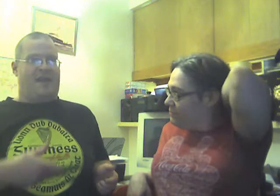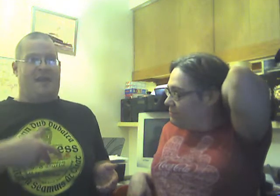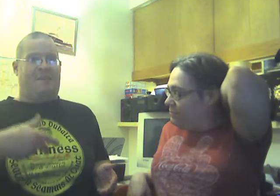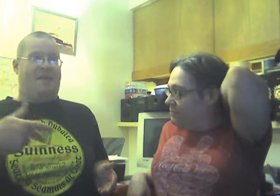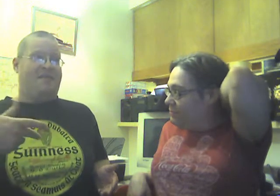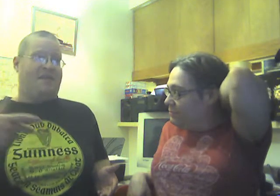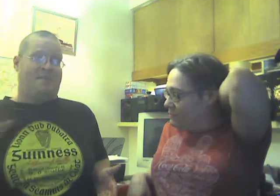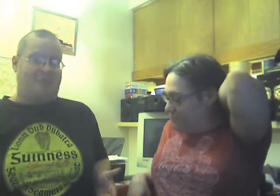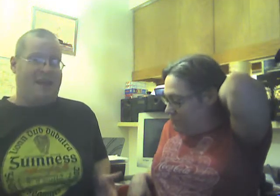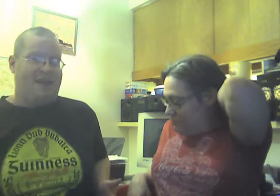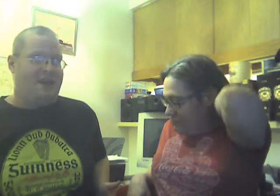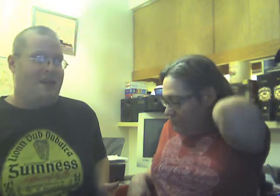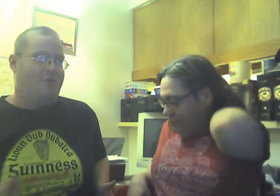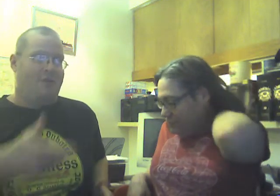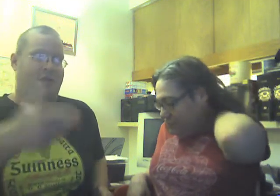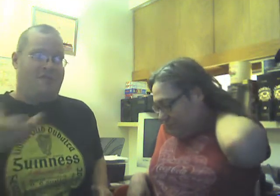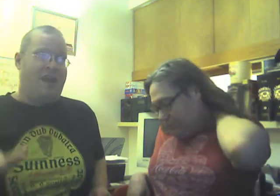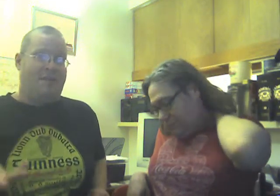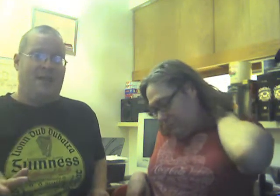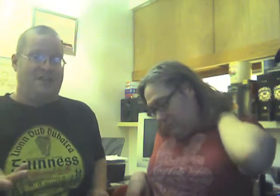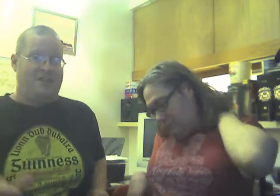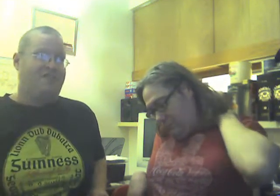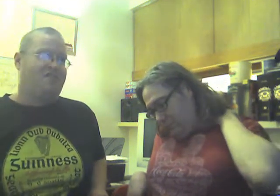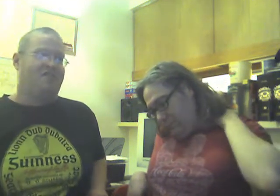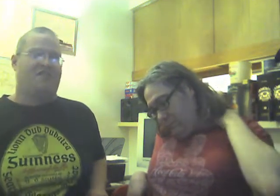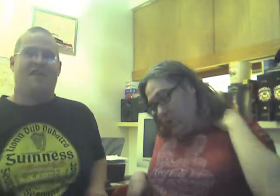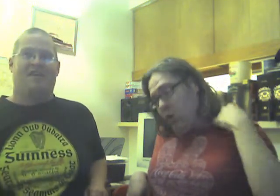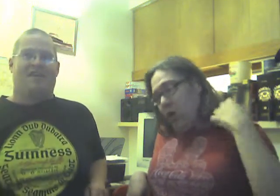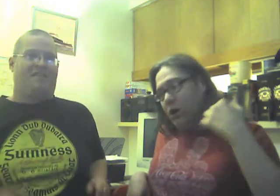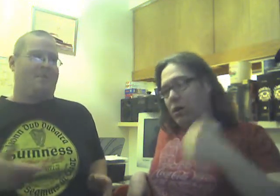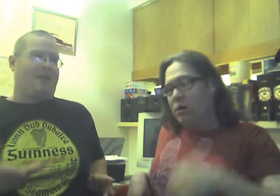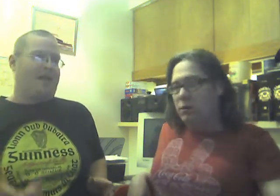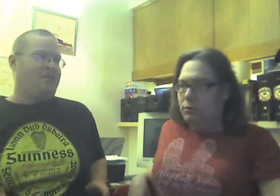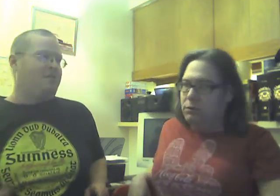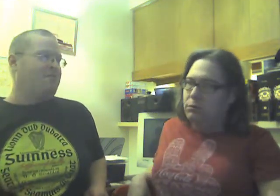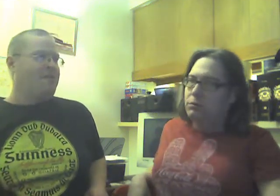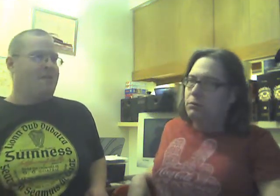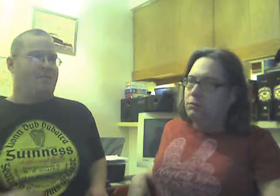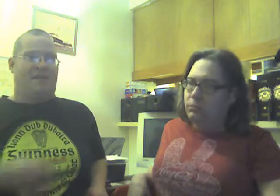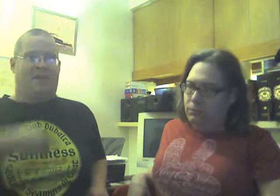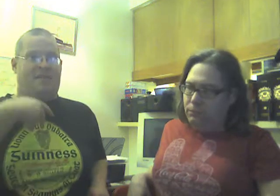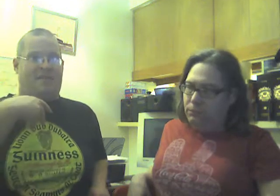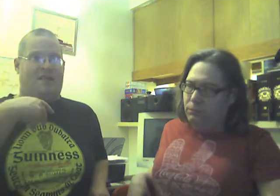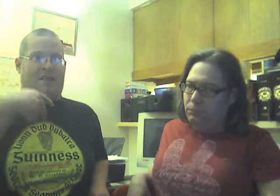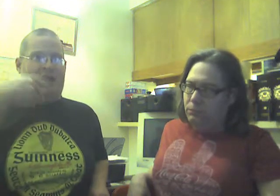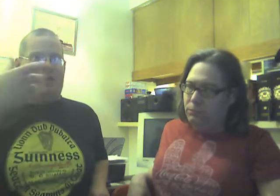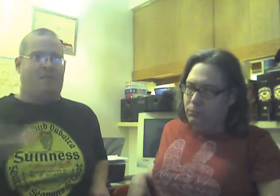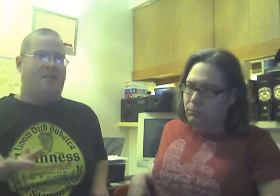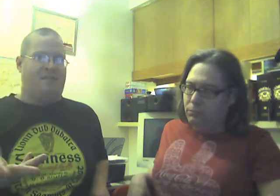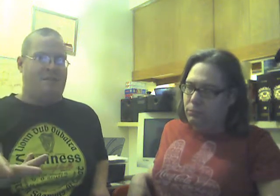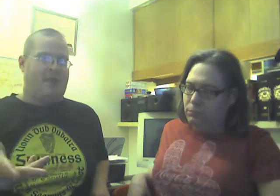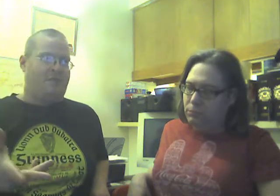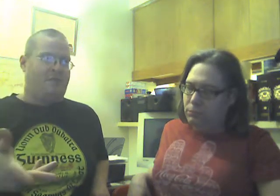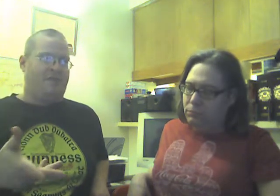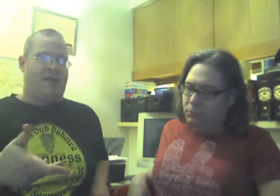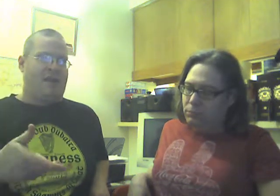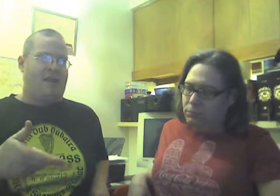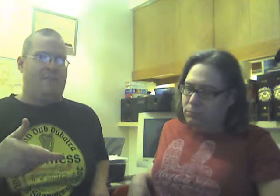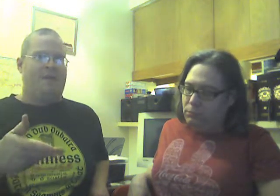it's hating, because I'm speaking loud, or using animated gestures. Or... It's something I do. Because I know that sometimes while talking, how many